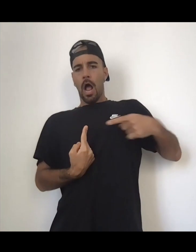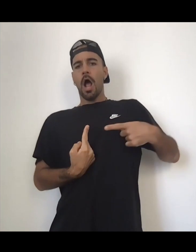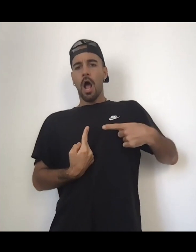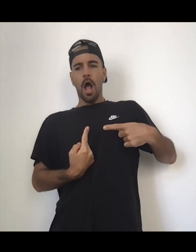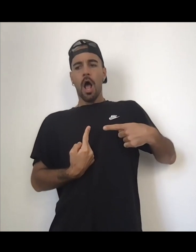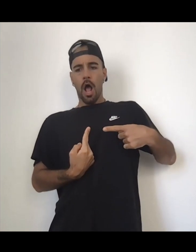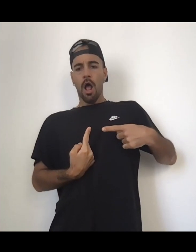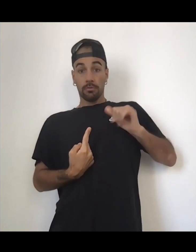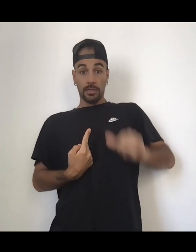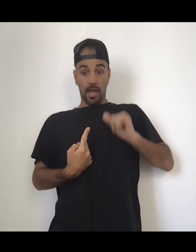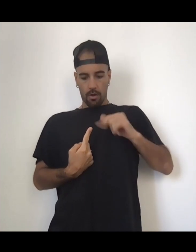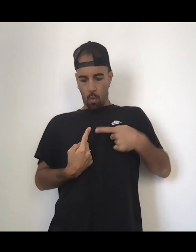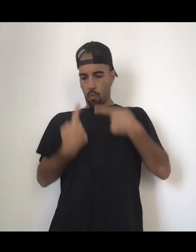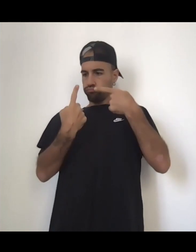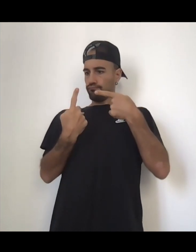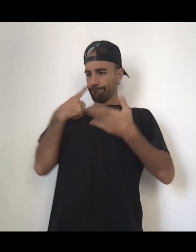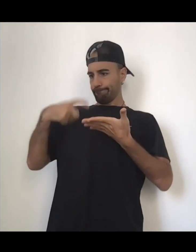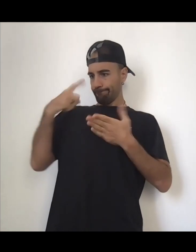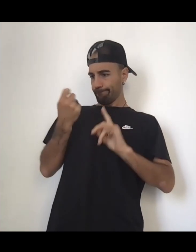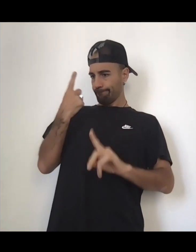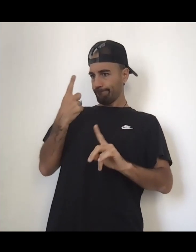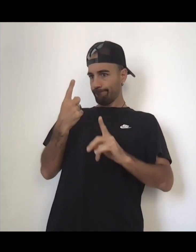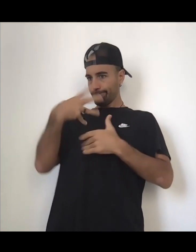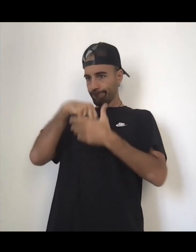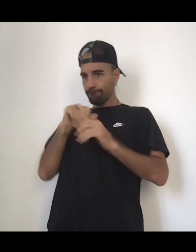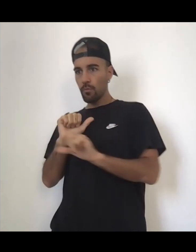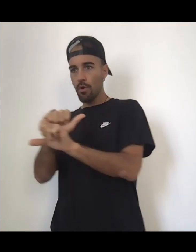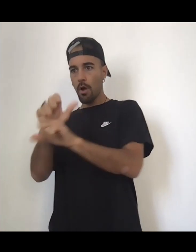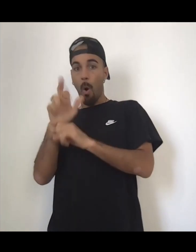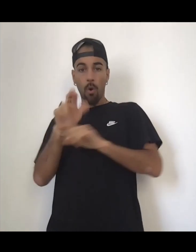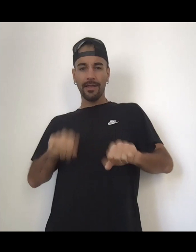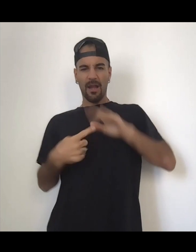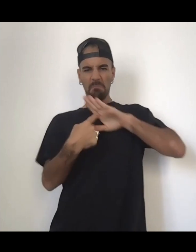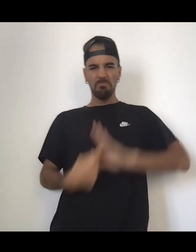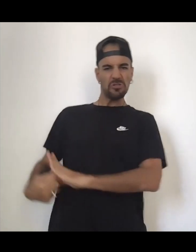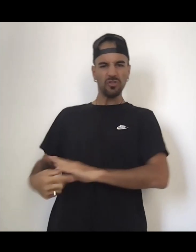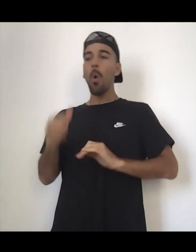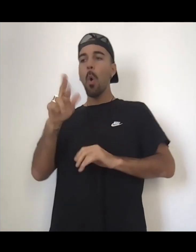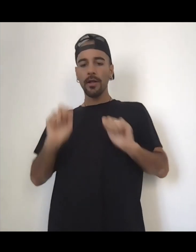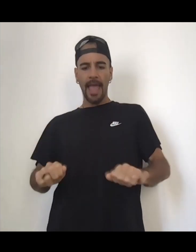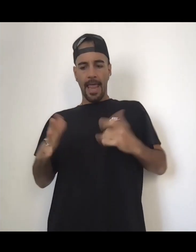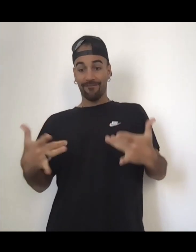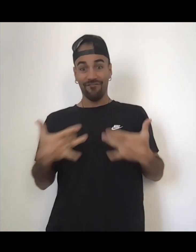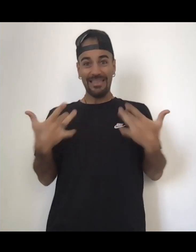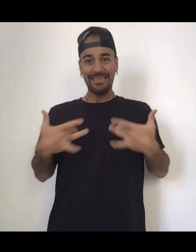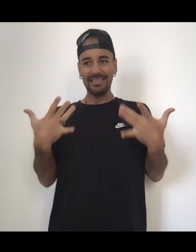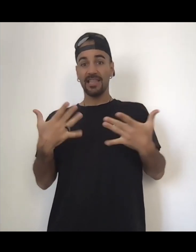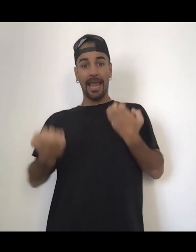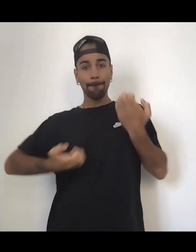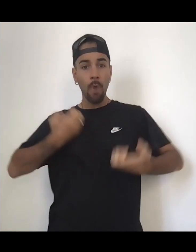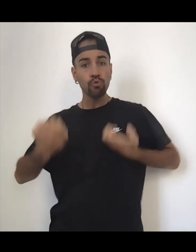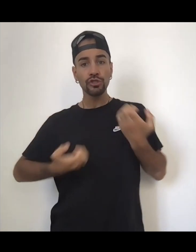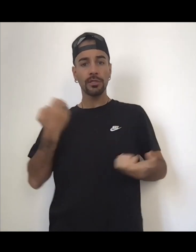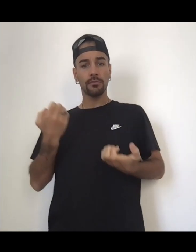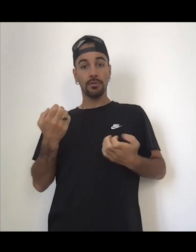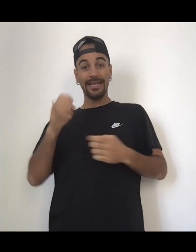also emotion, just energy in motion, emotions. So, like, when we feel the sadness, or we feel the anger, or we feel the